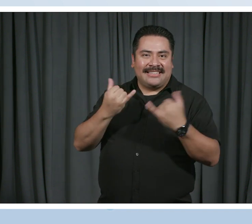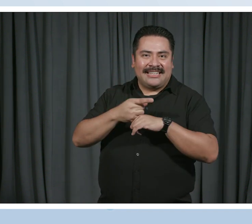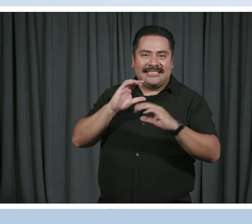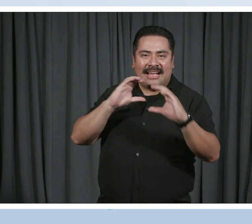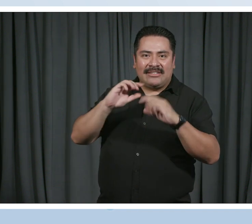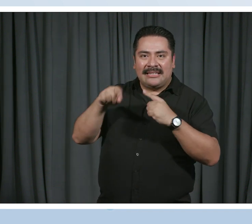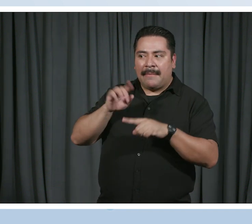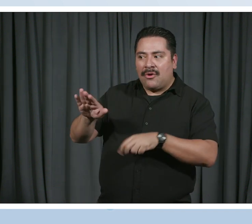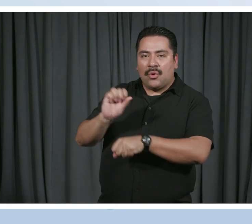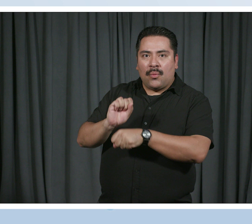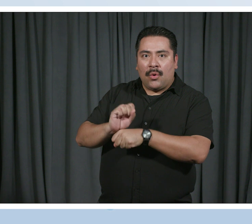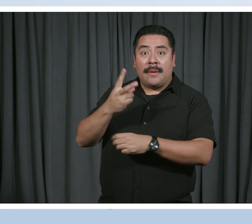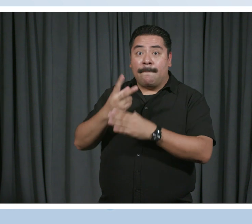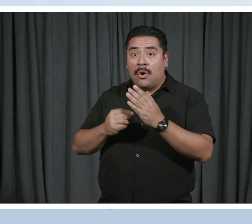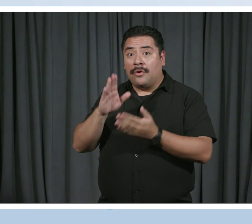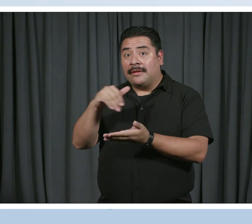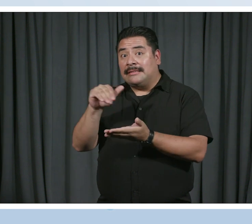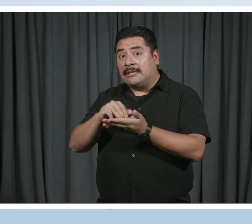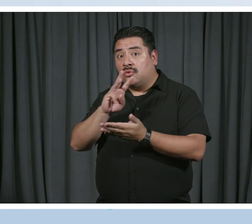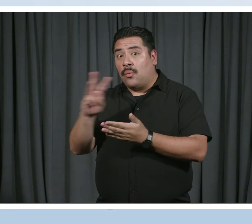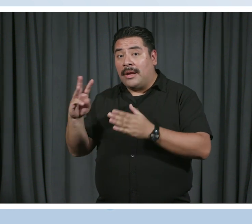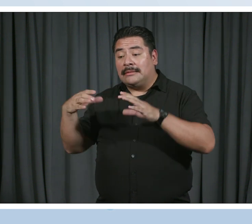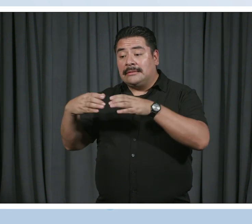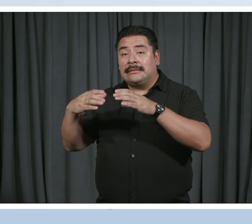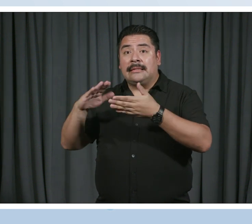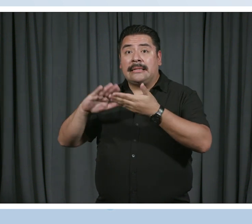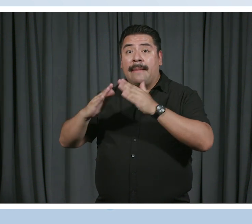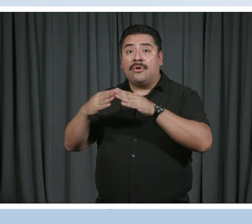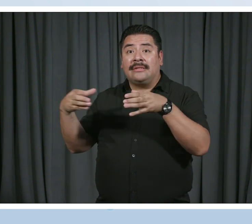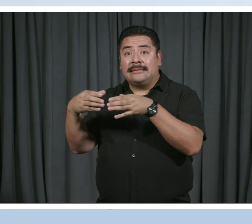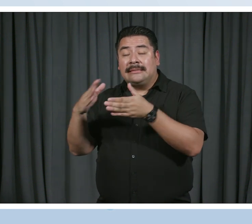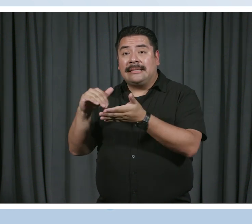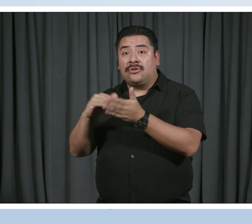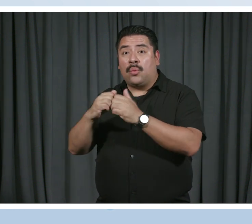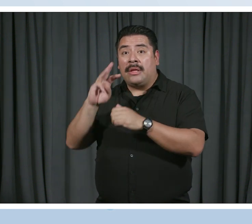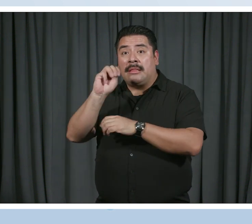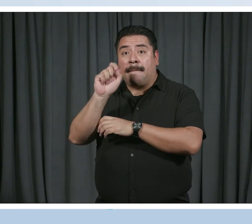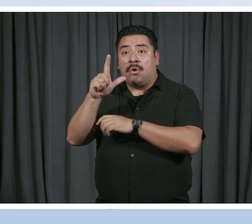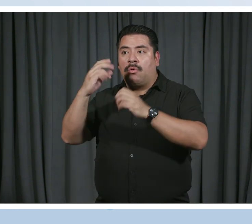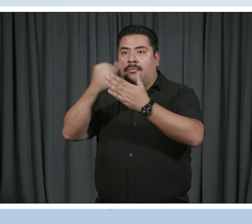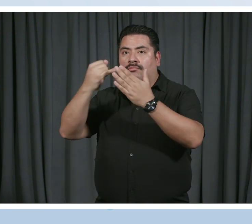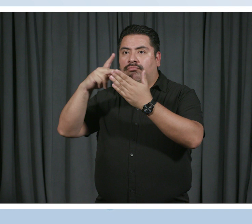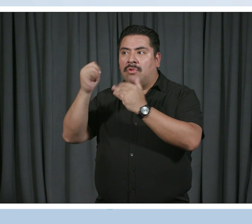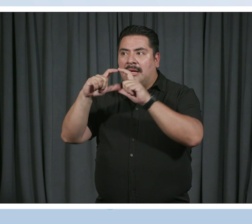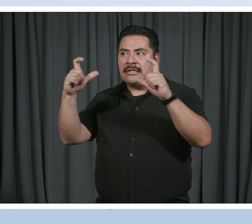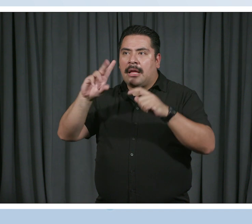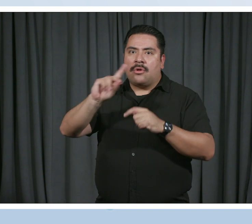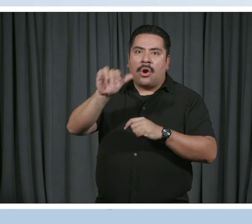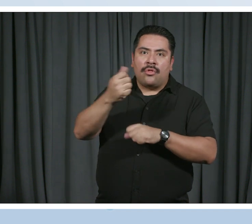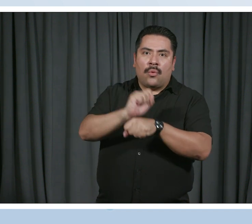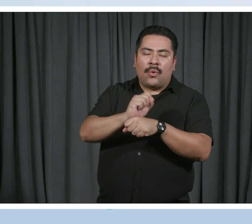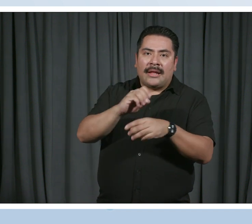about your work, both at the Central West Community Center with the mural project, as well as the other work that you've done in